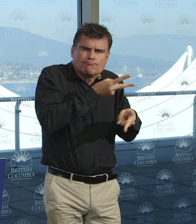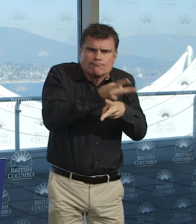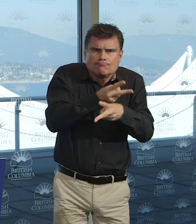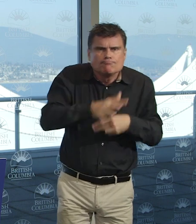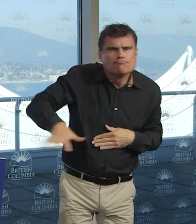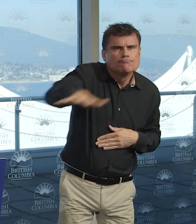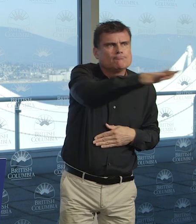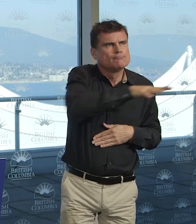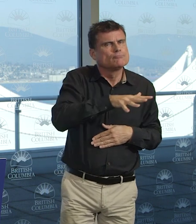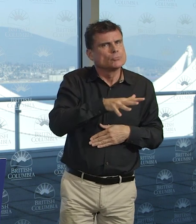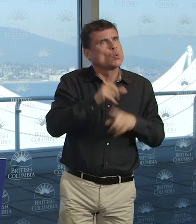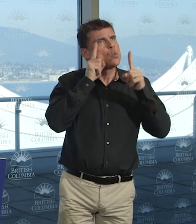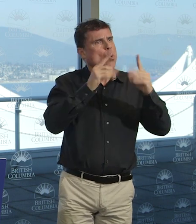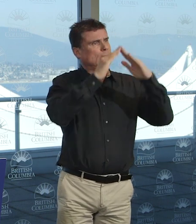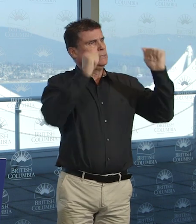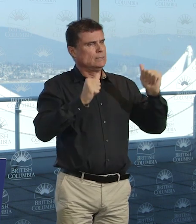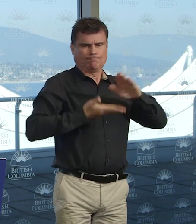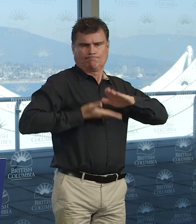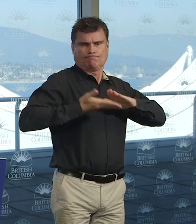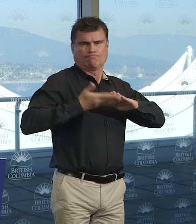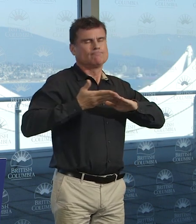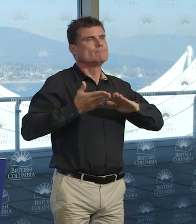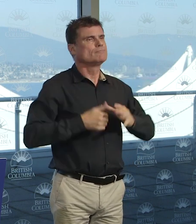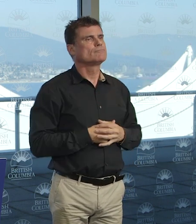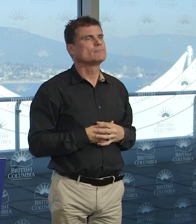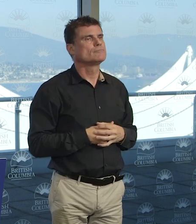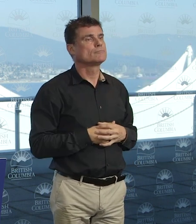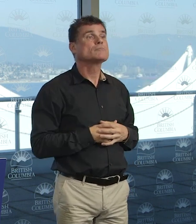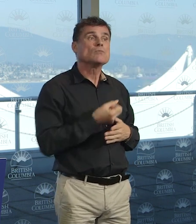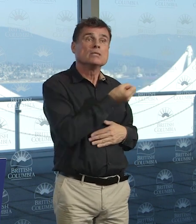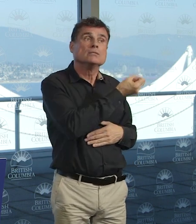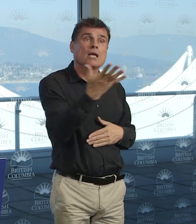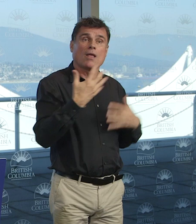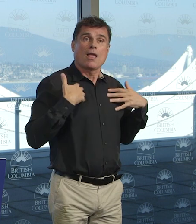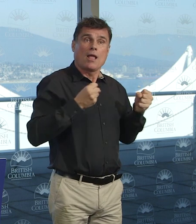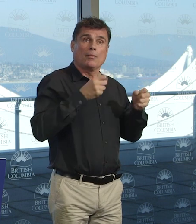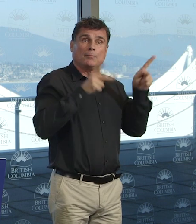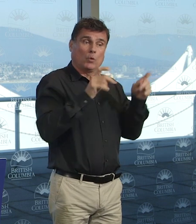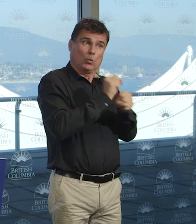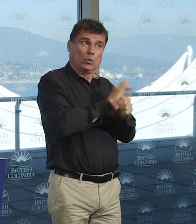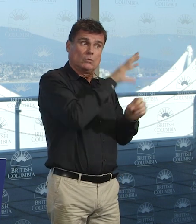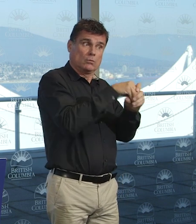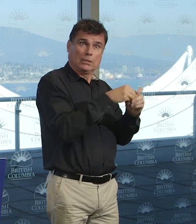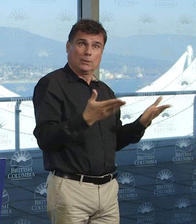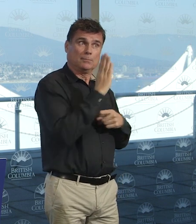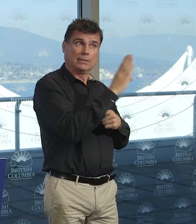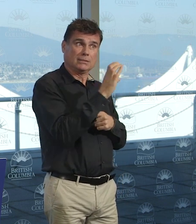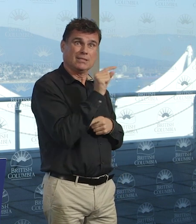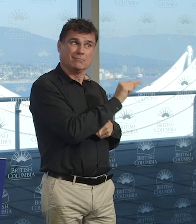that about two dozen of our healthcare workers here in British Columbia have been affected with this virus and I am relieved and